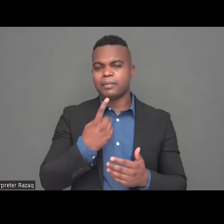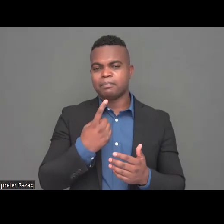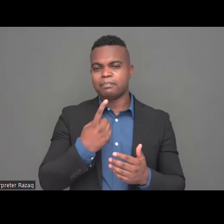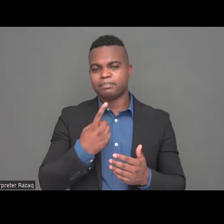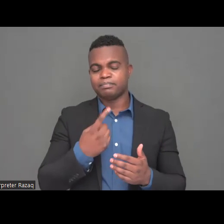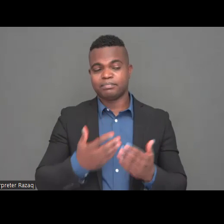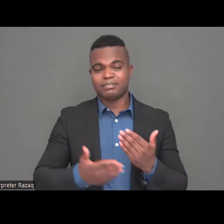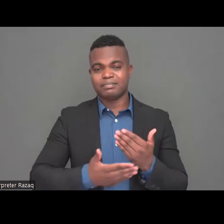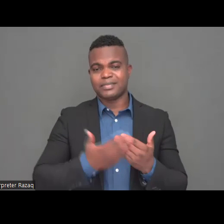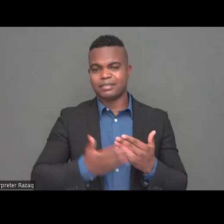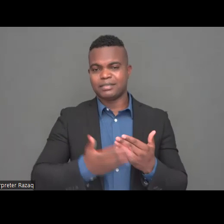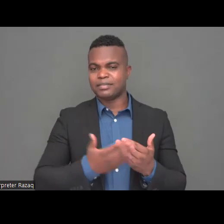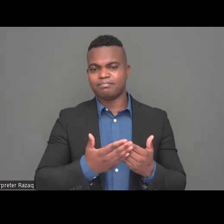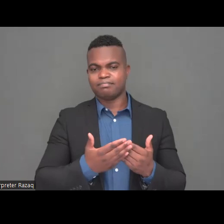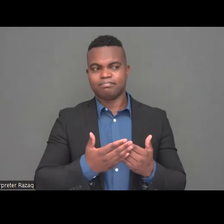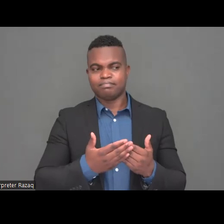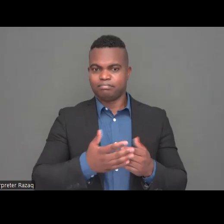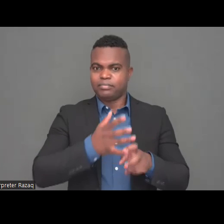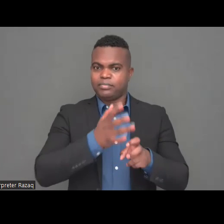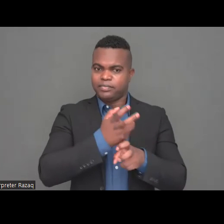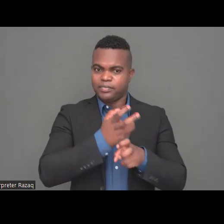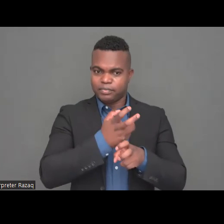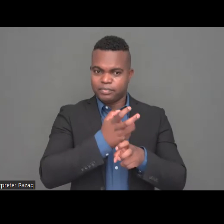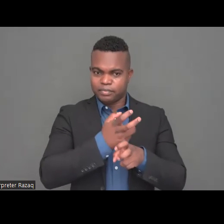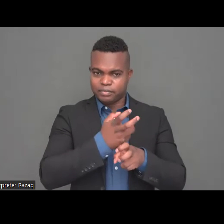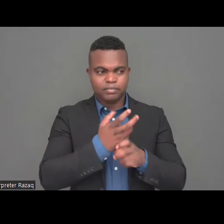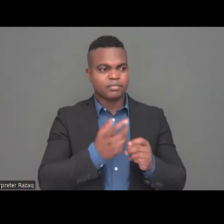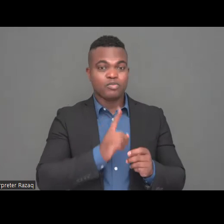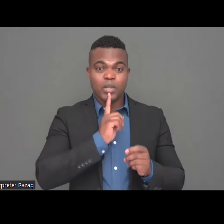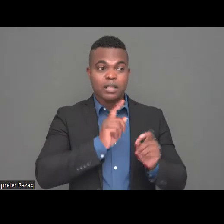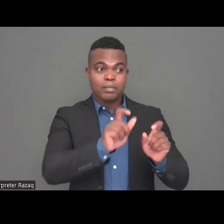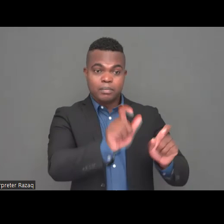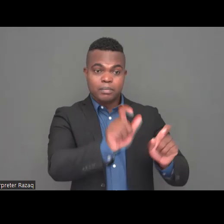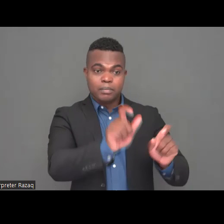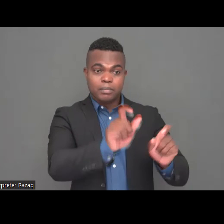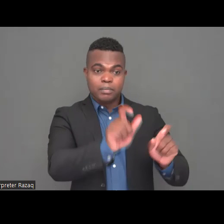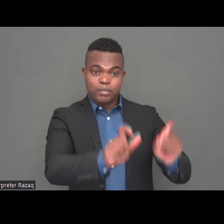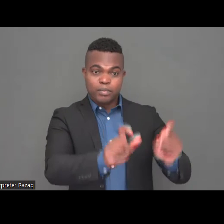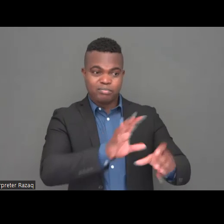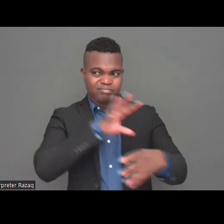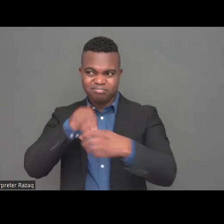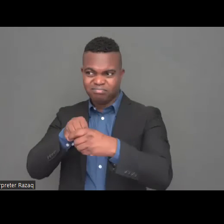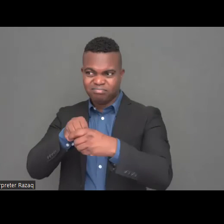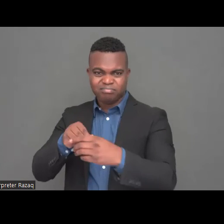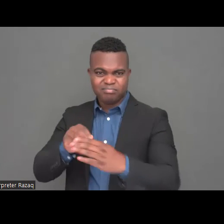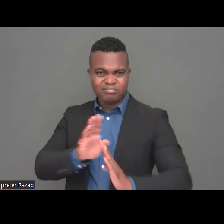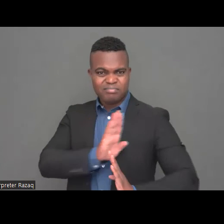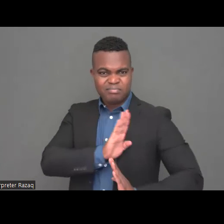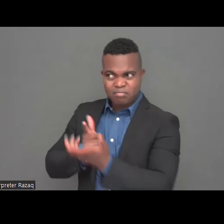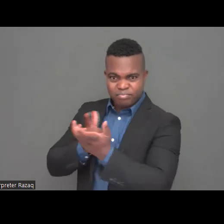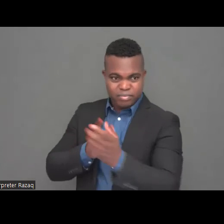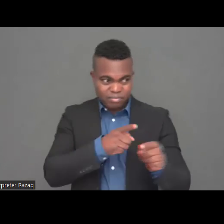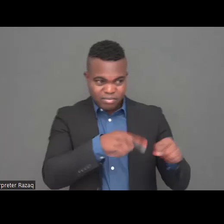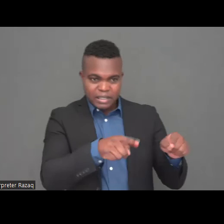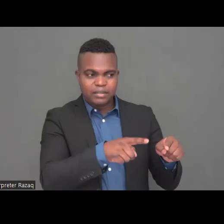it's painful for me to see more painful to see how people are dying of the bombs in Ukraine than they are than others